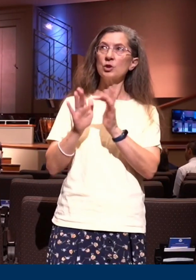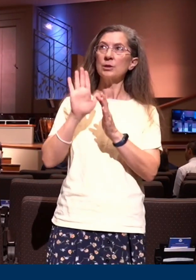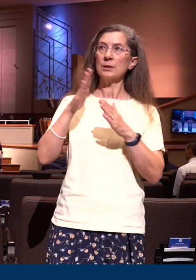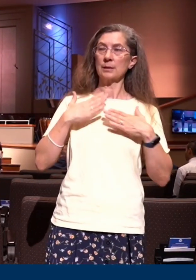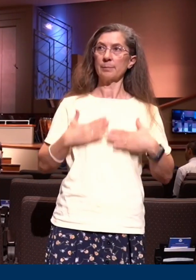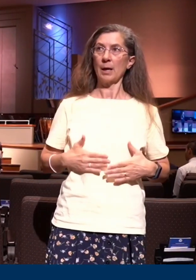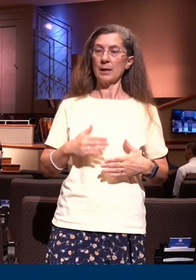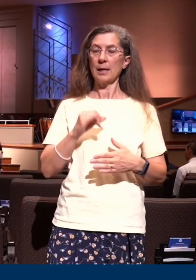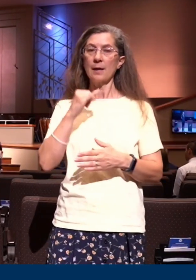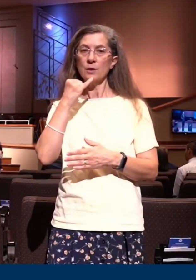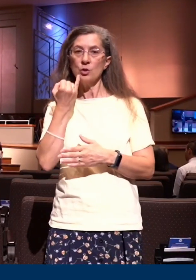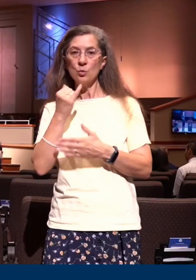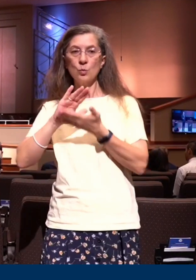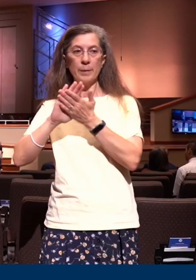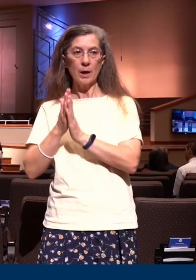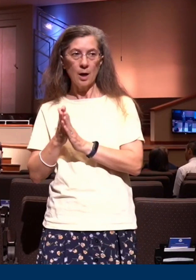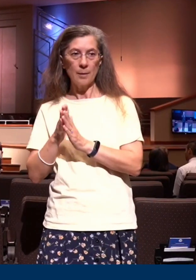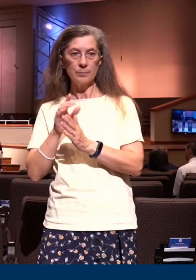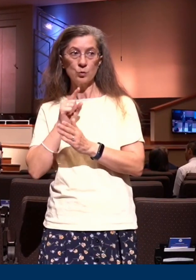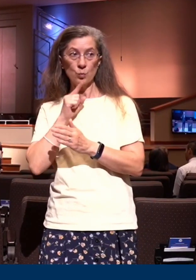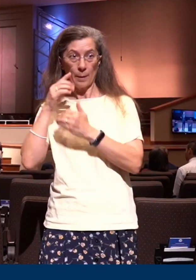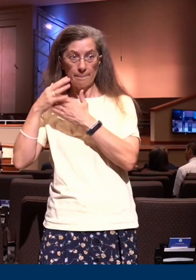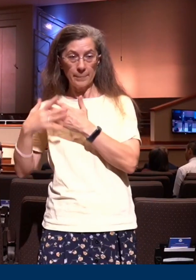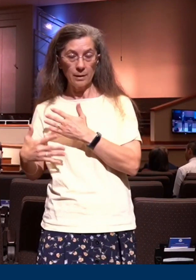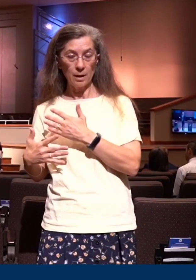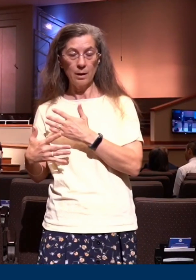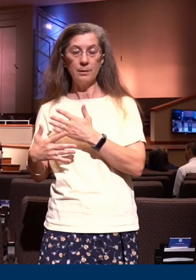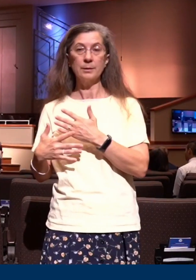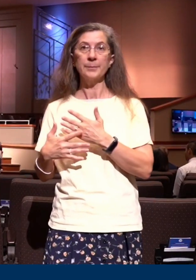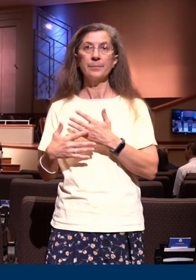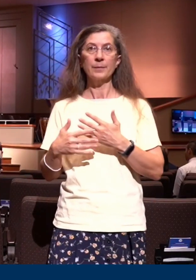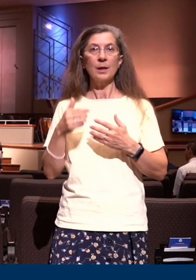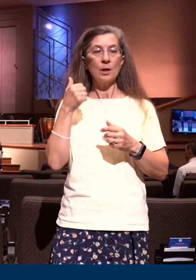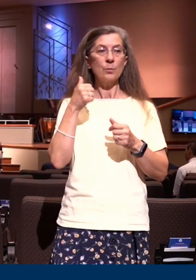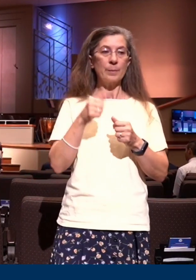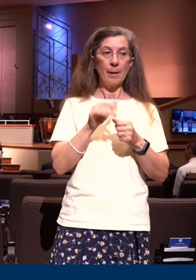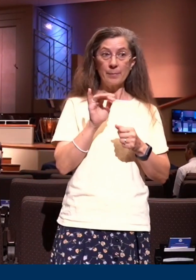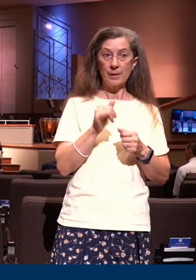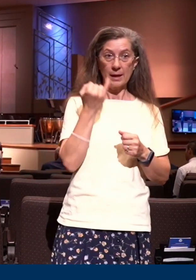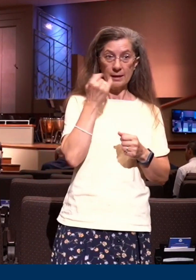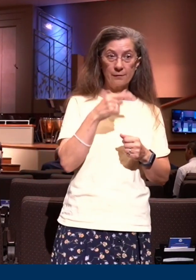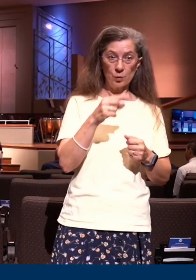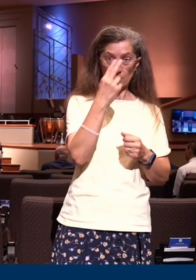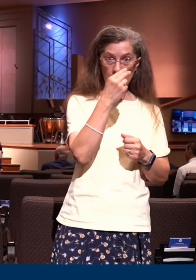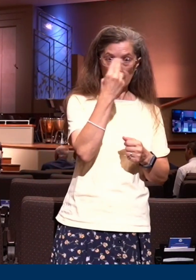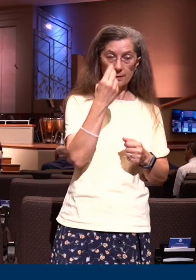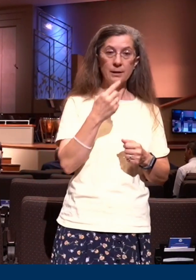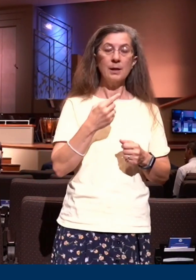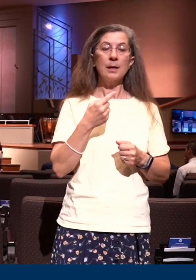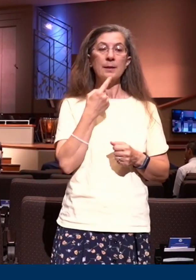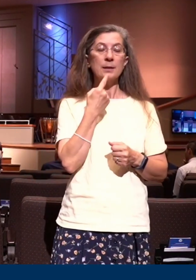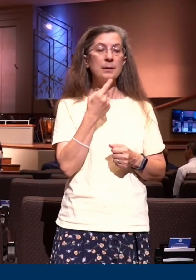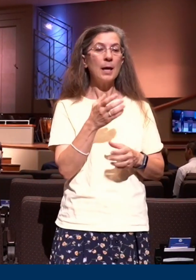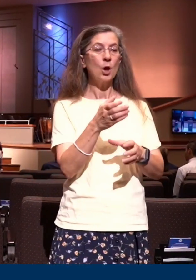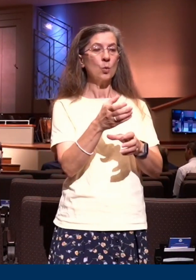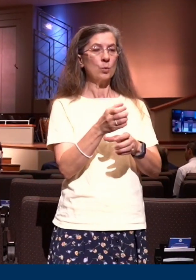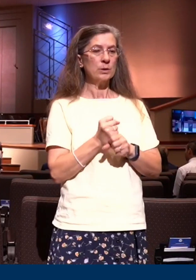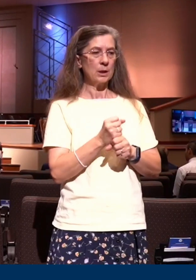and if you've come from a Catholic background you might remember these words receive Christ receive the body of Christ